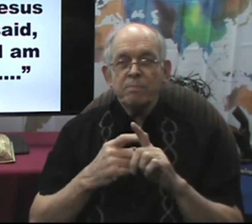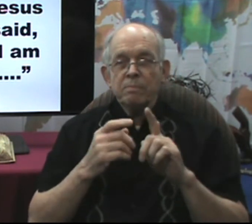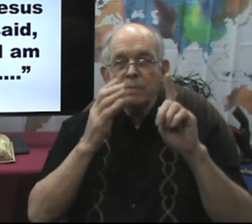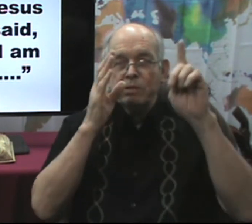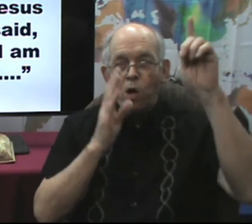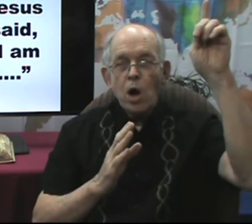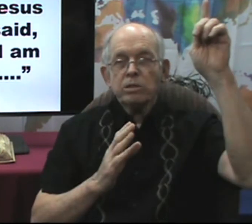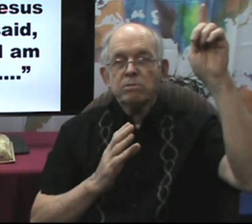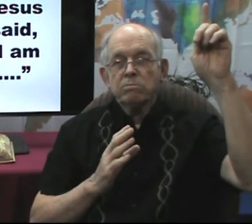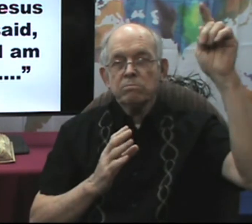God.